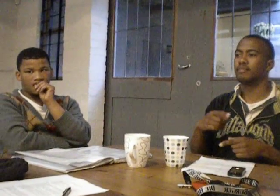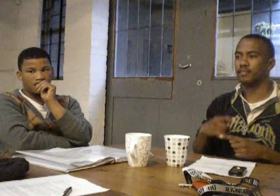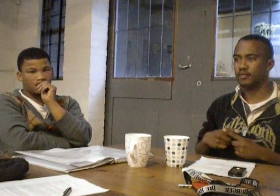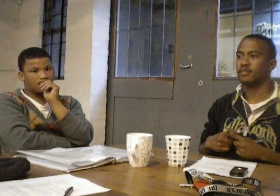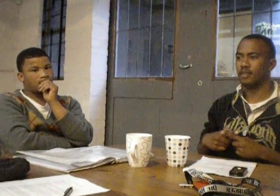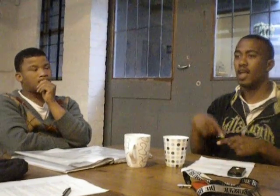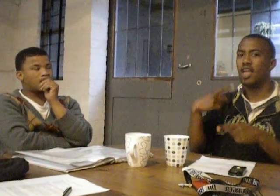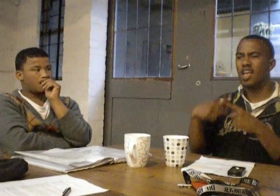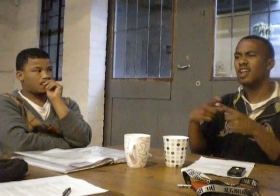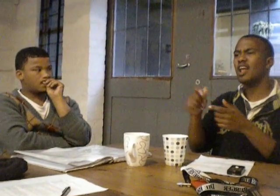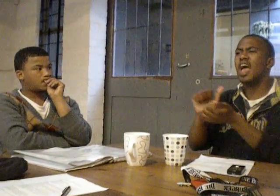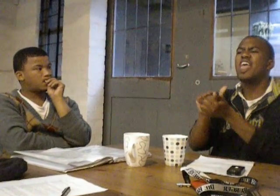language.